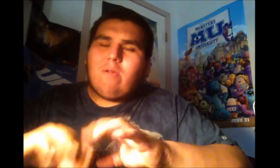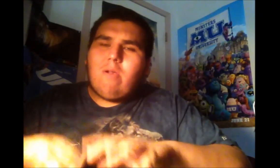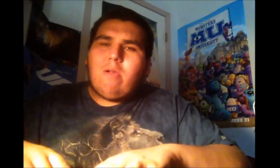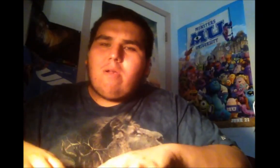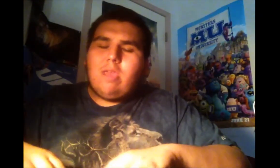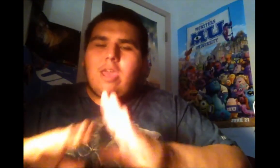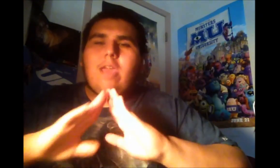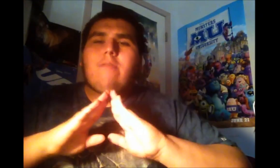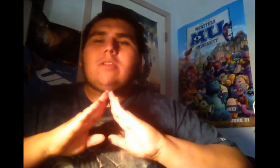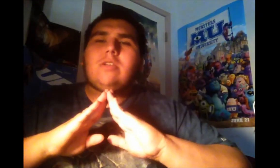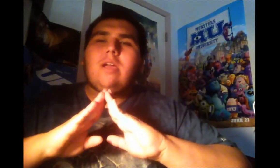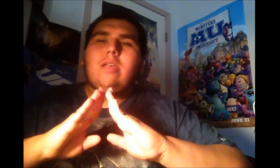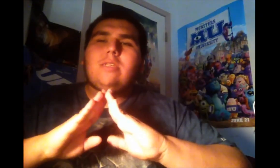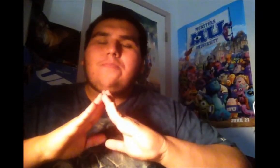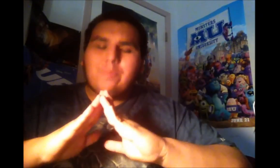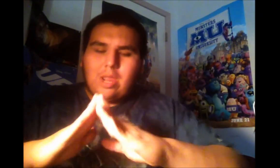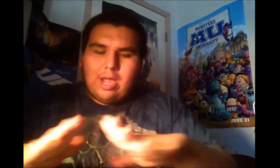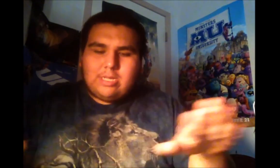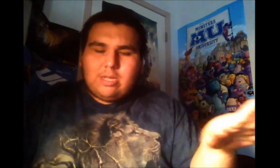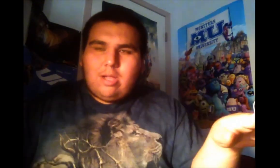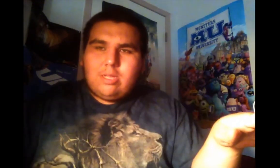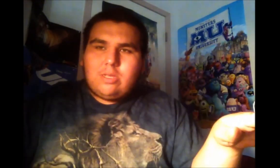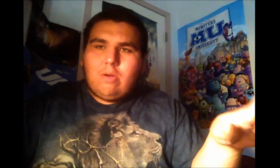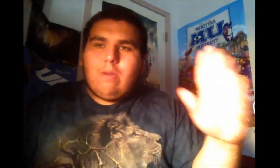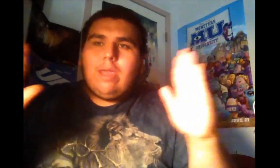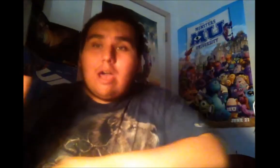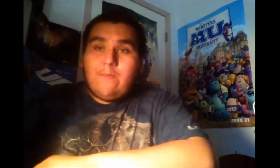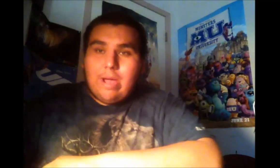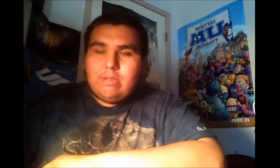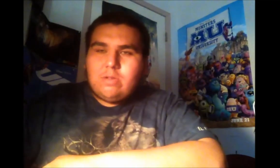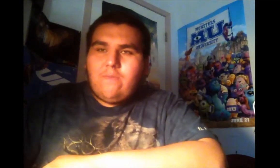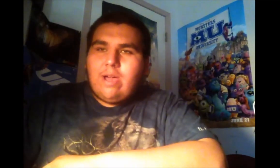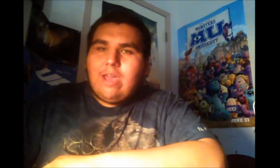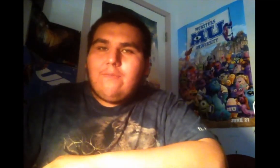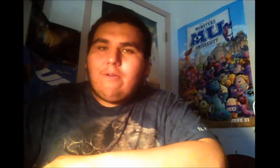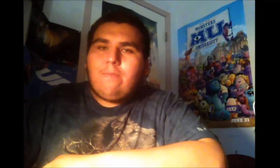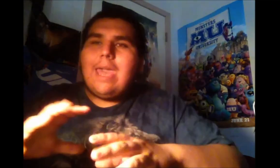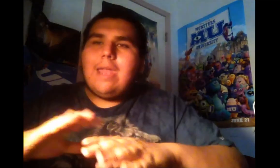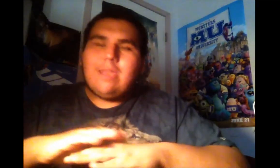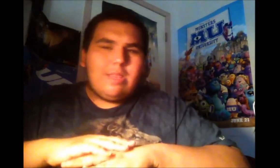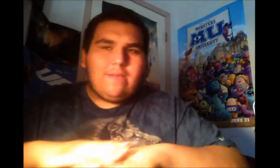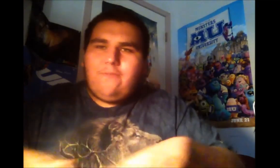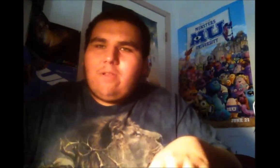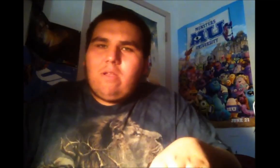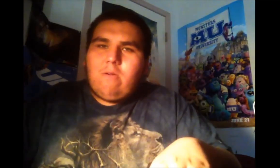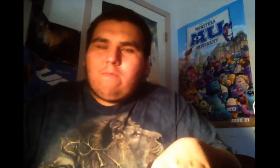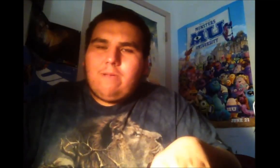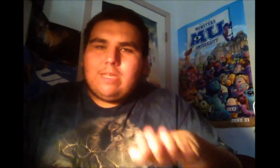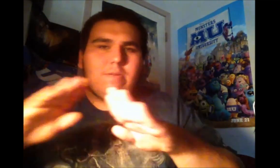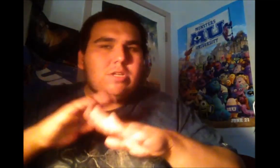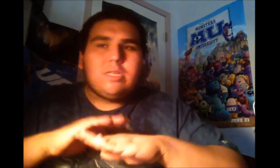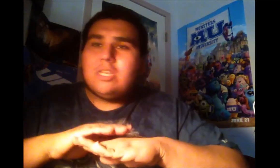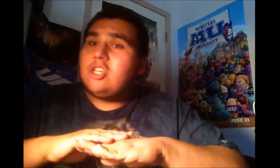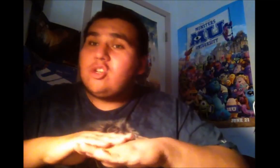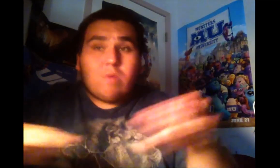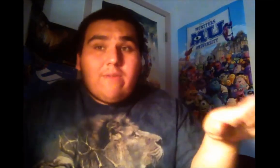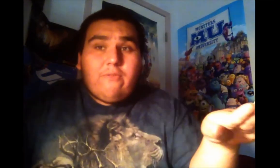Earth, it was just a solid story about survival. And it didn't feel all over the place. It was just a straightforward